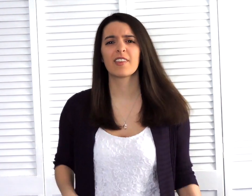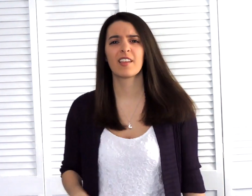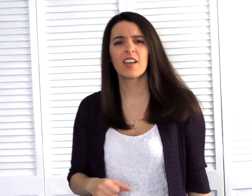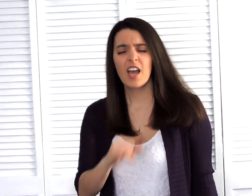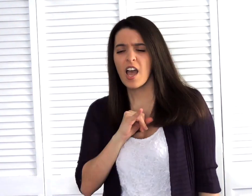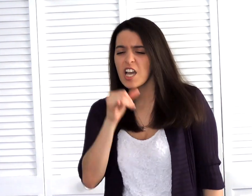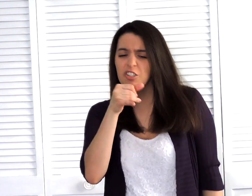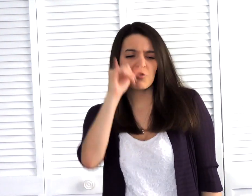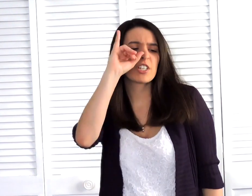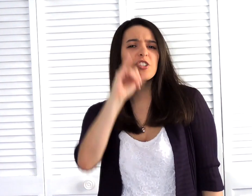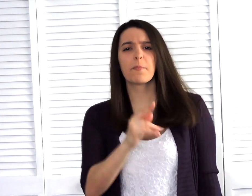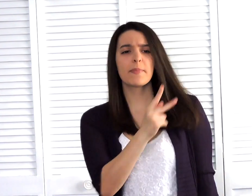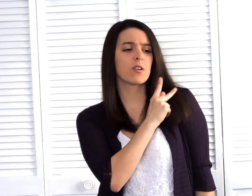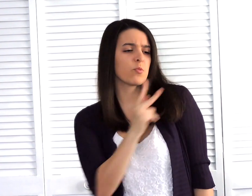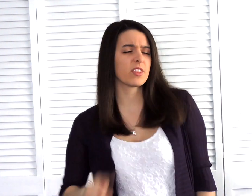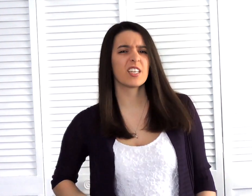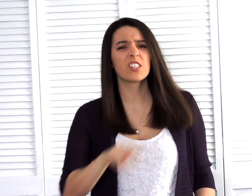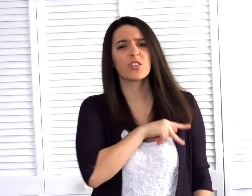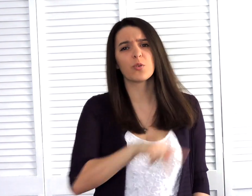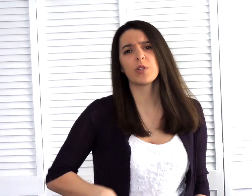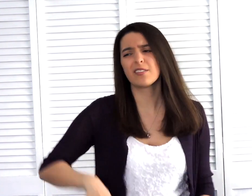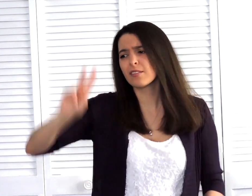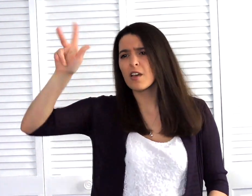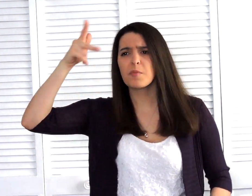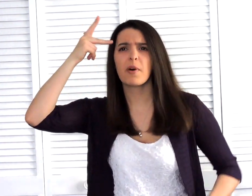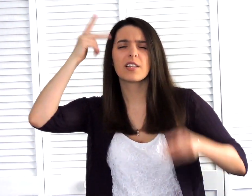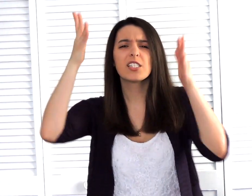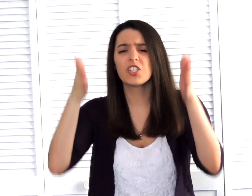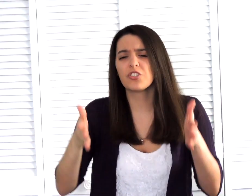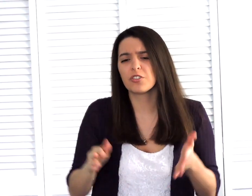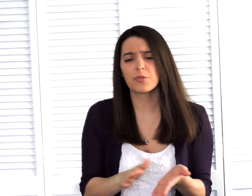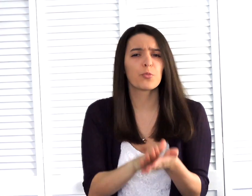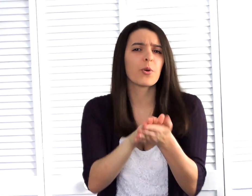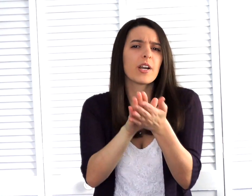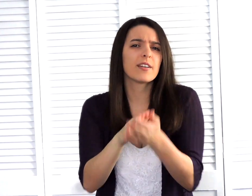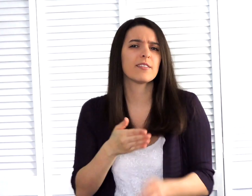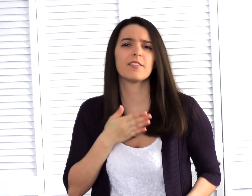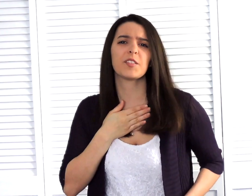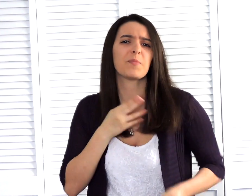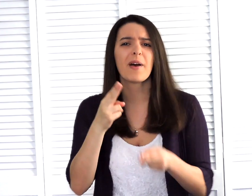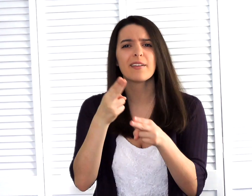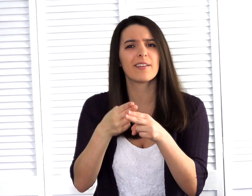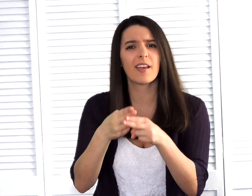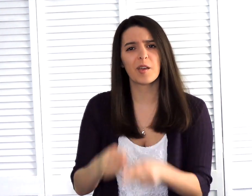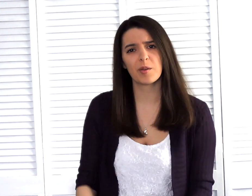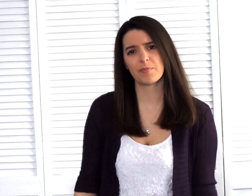I drink champagne with kings and queens. The politicians praise my name.